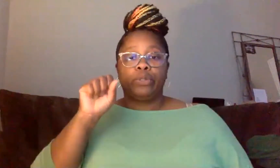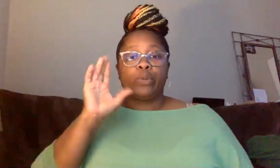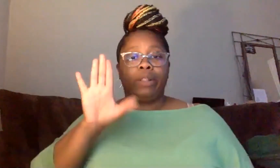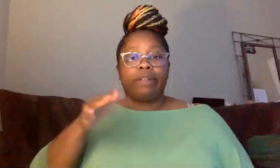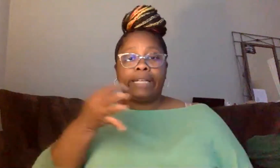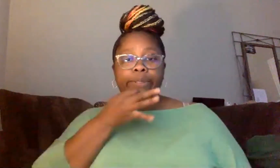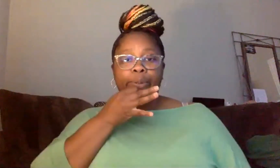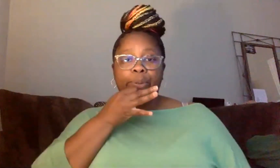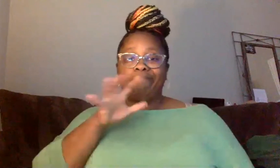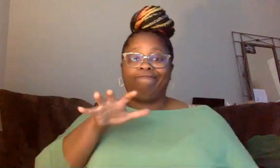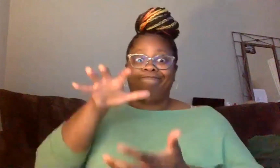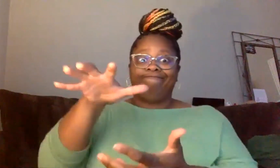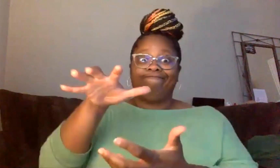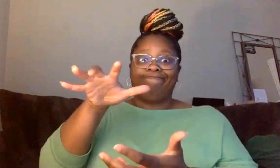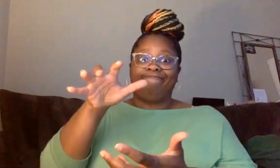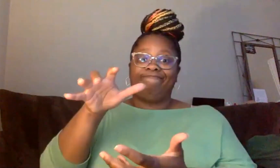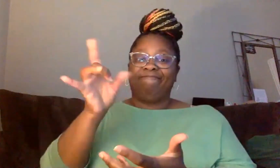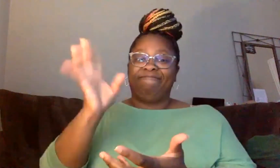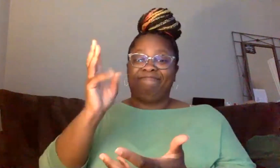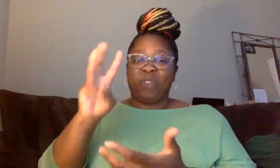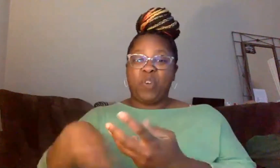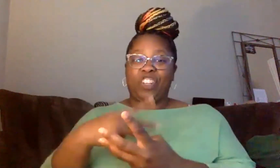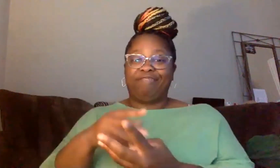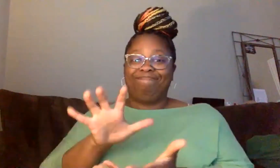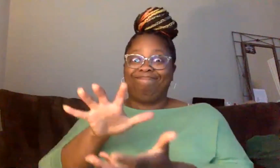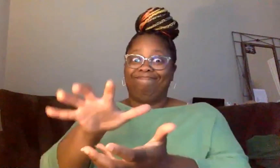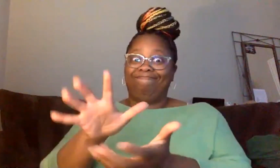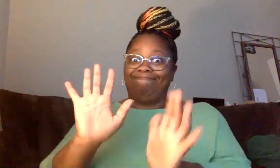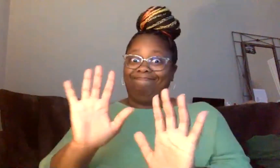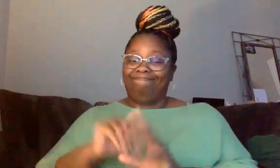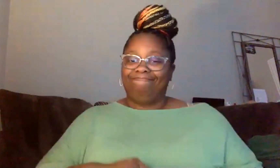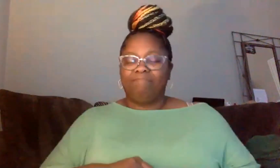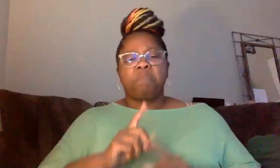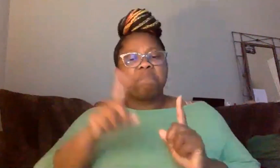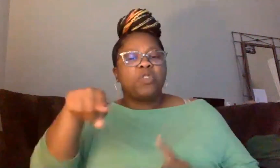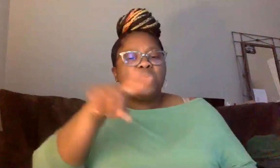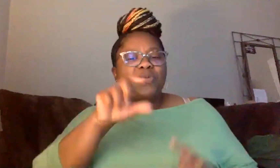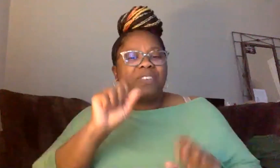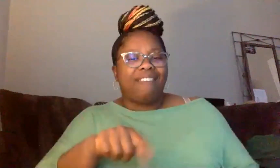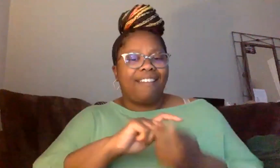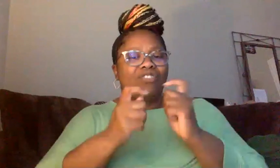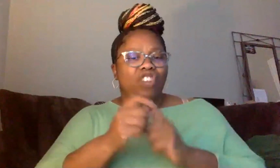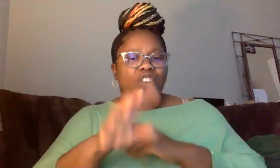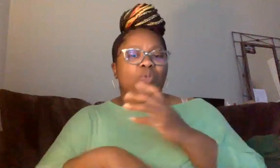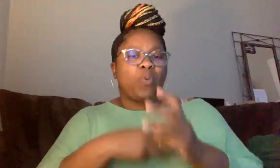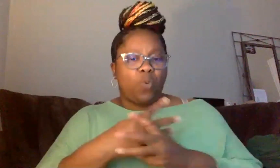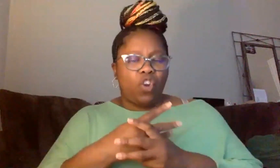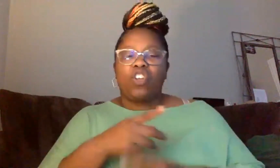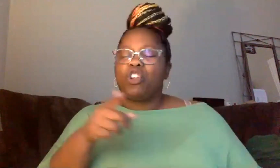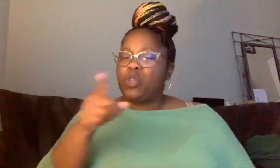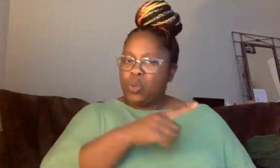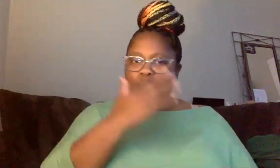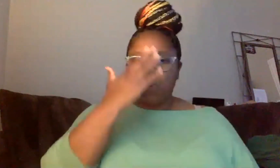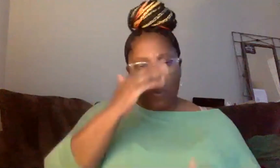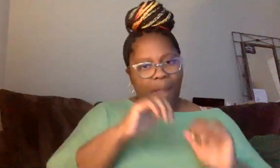but I know that, feeling your spirit. I know that you can, you can change the world. You can change the world. You, you know